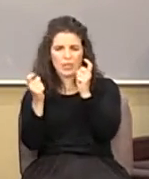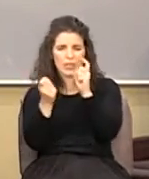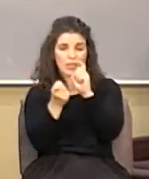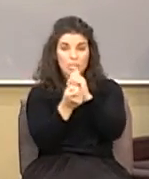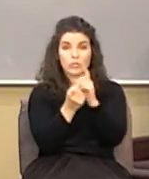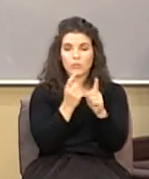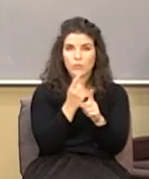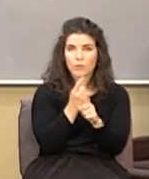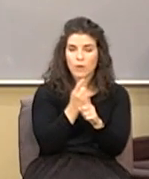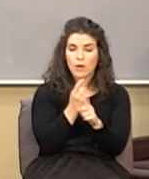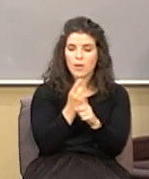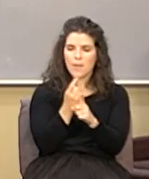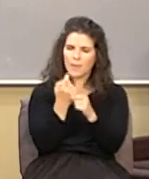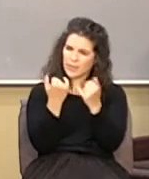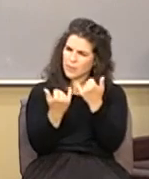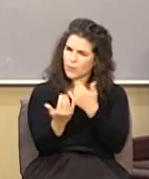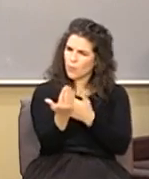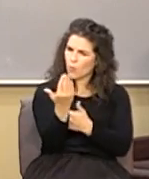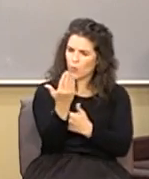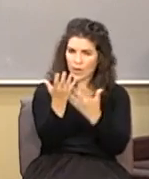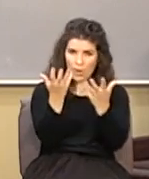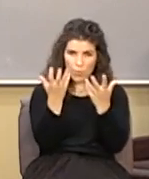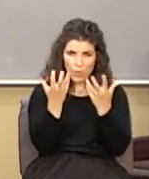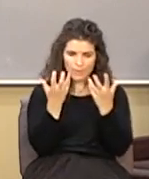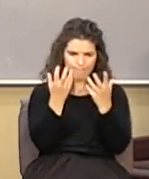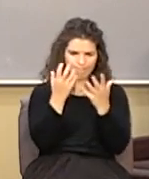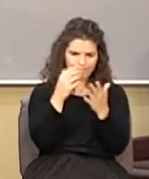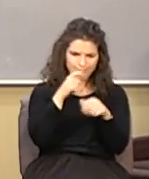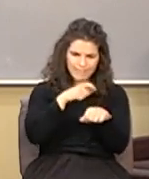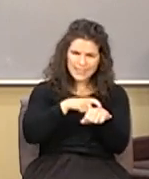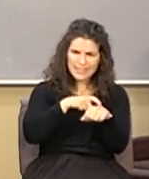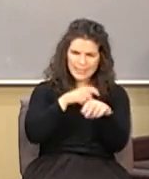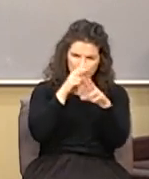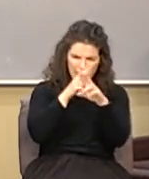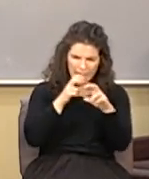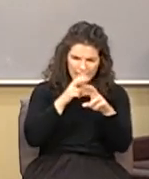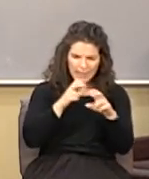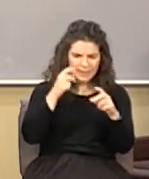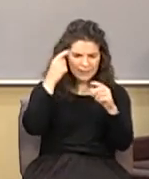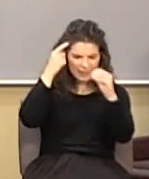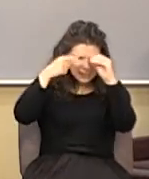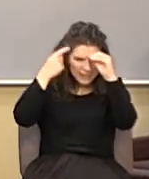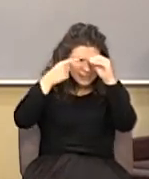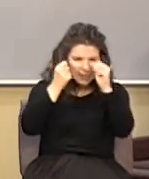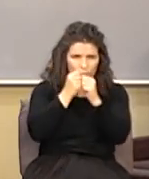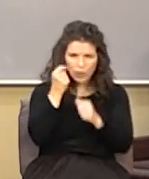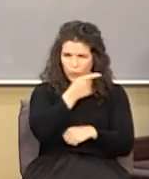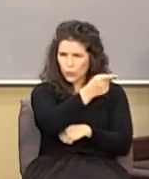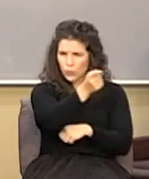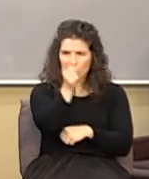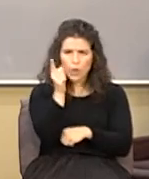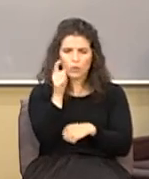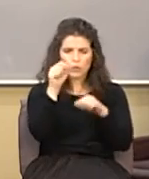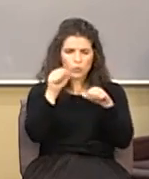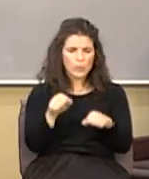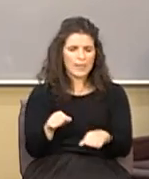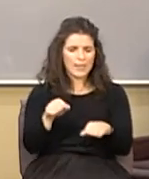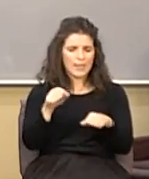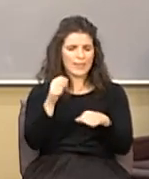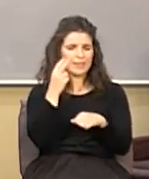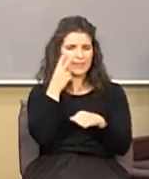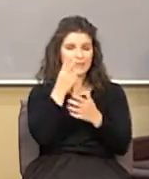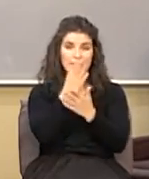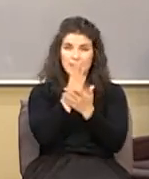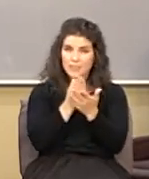spend a little time this morning thinking through some of this with you so that you can see some of